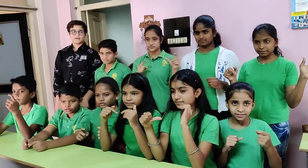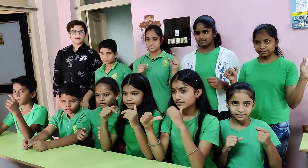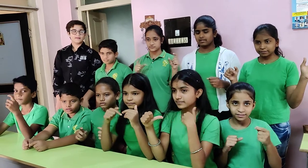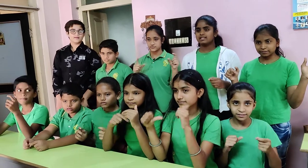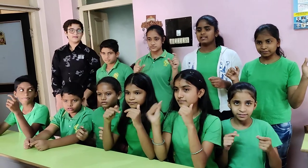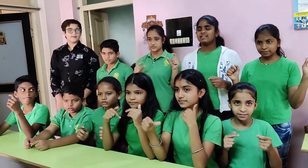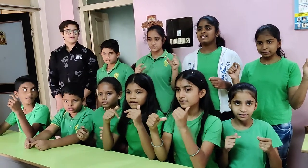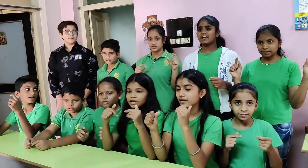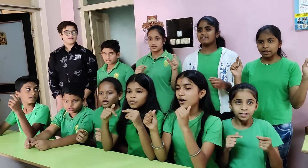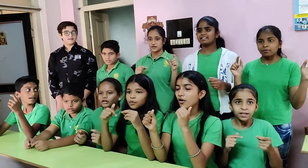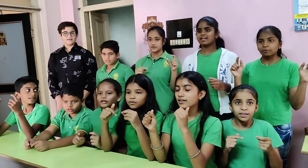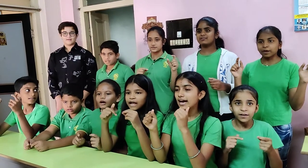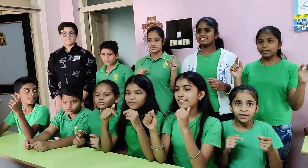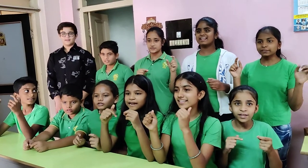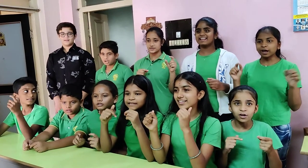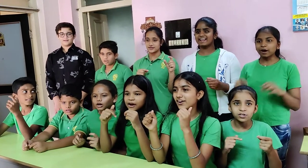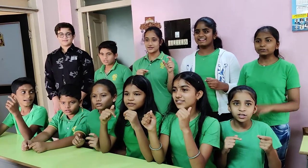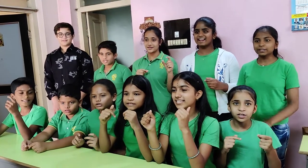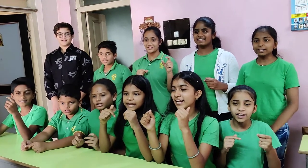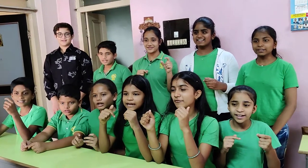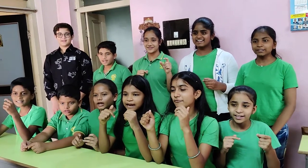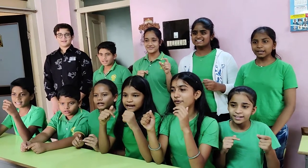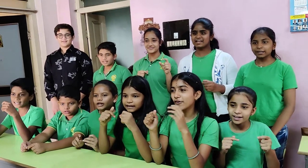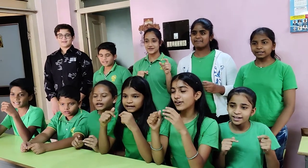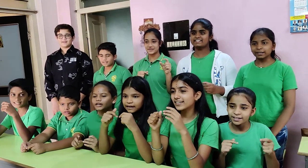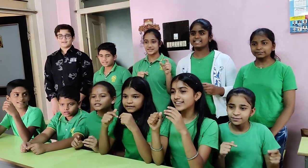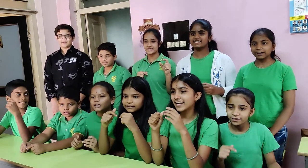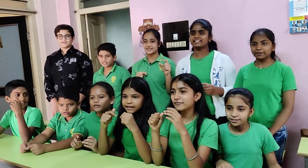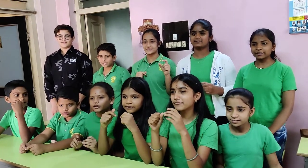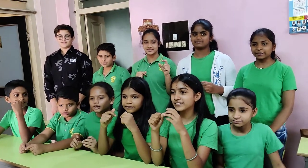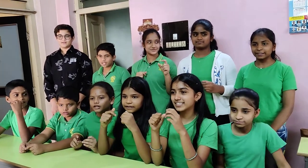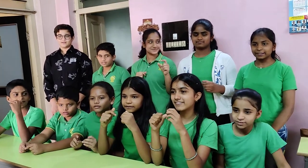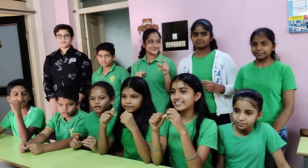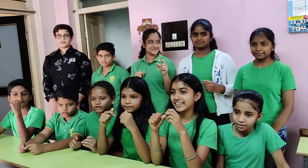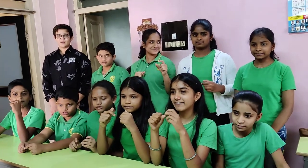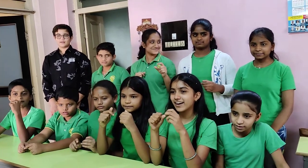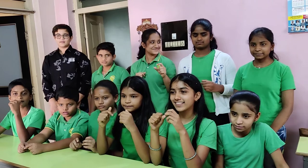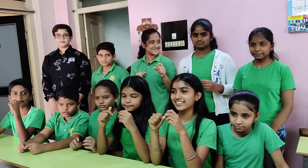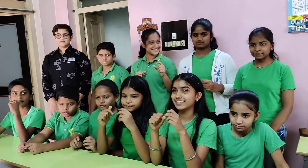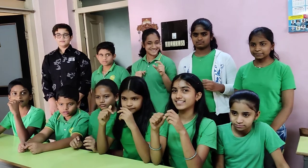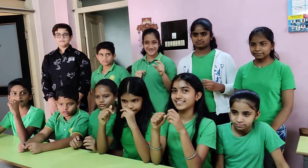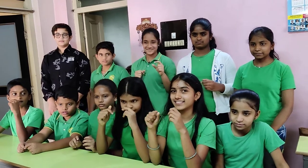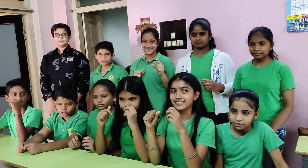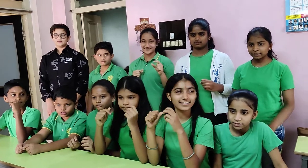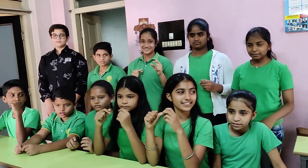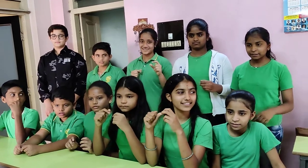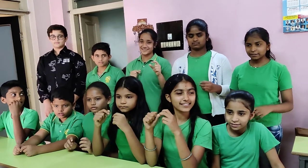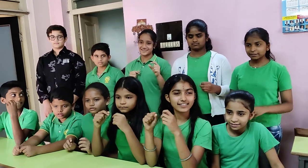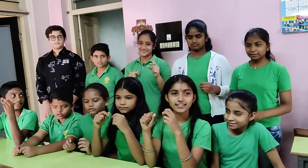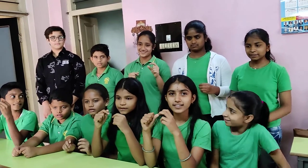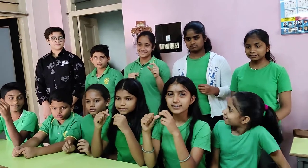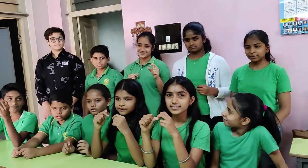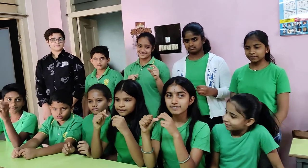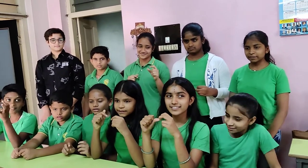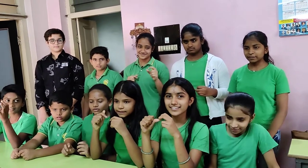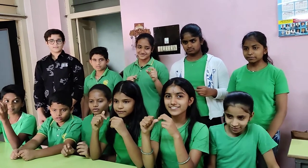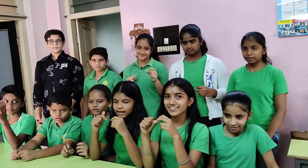That is? 11,971. 7,971.